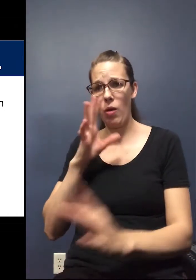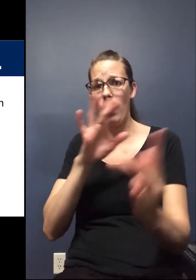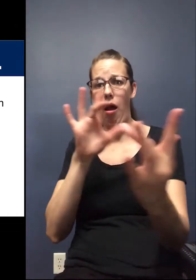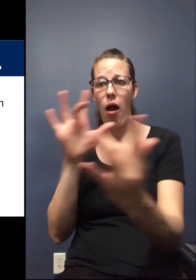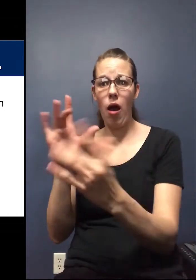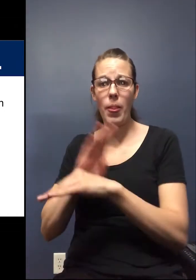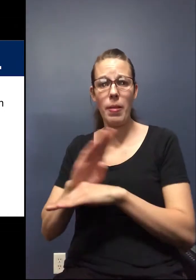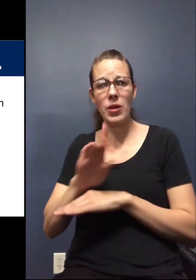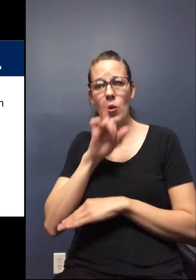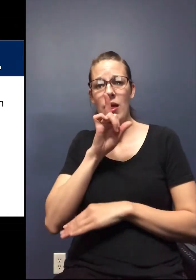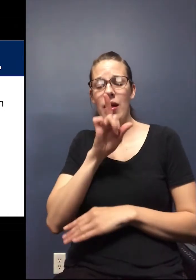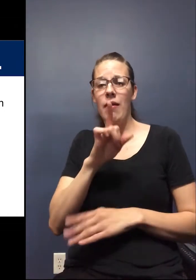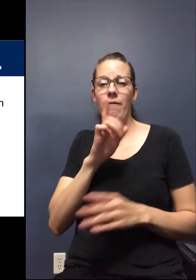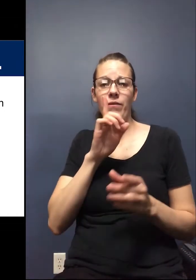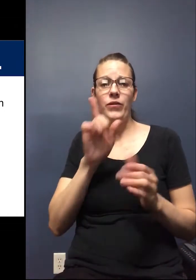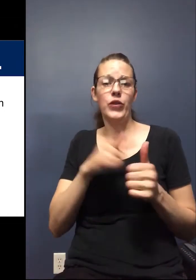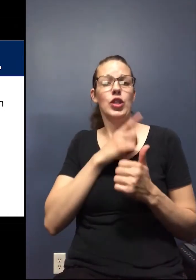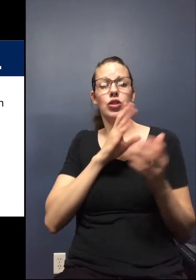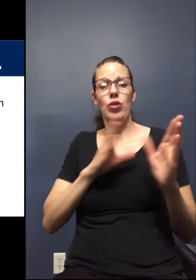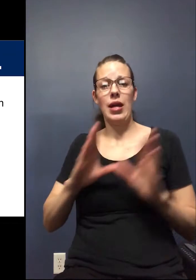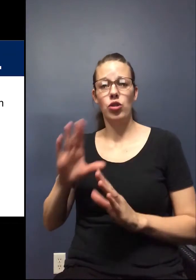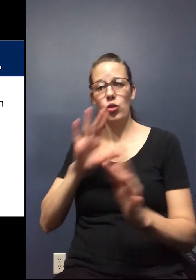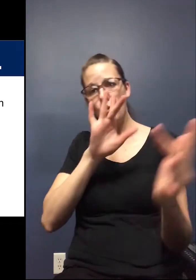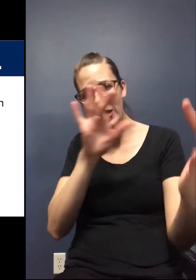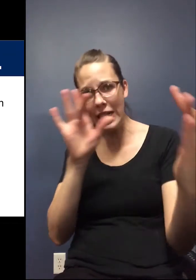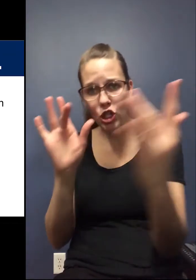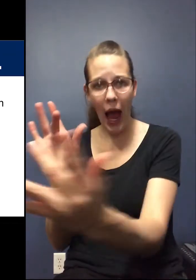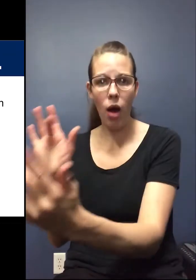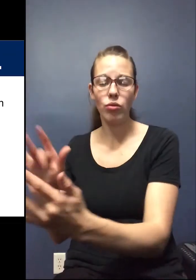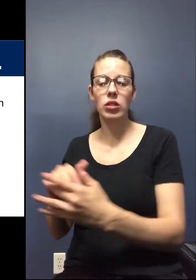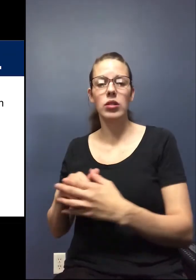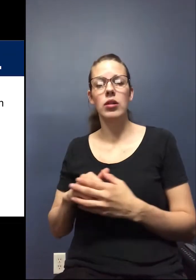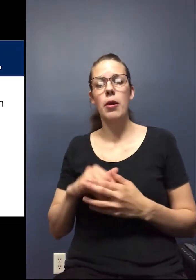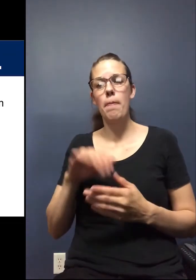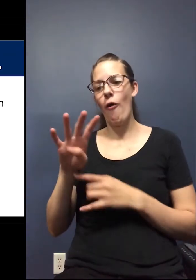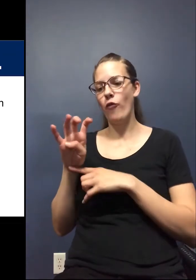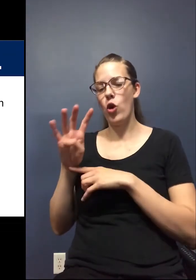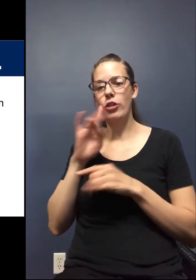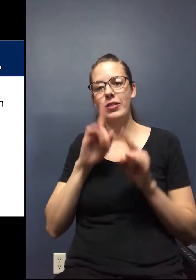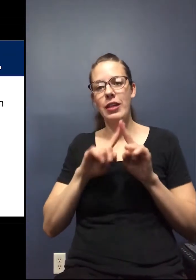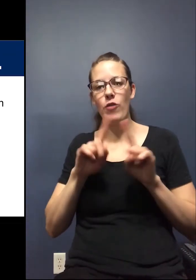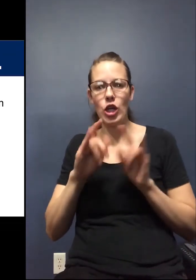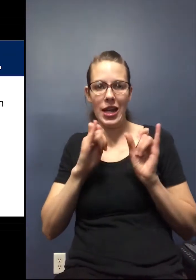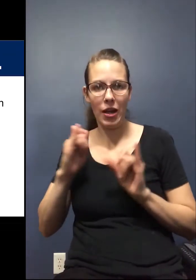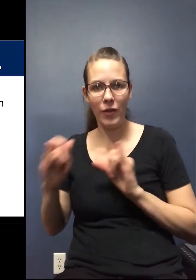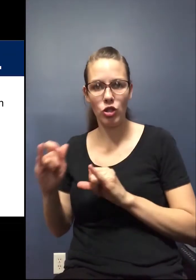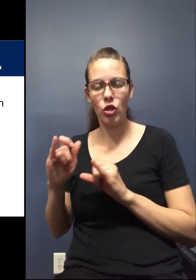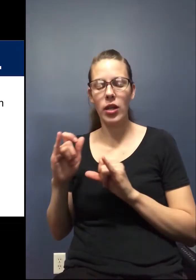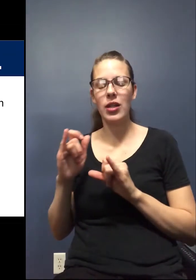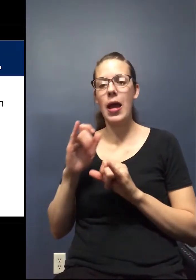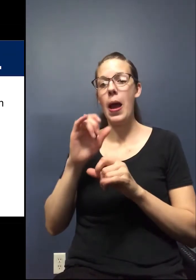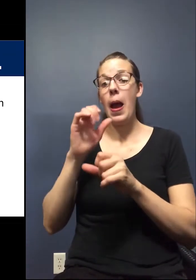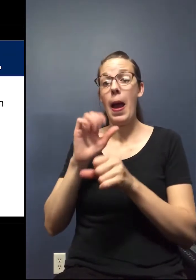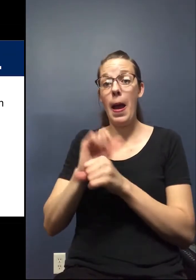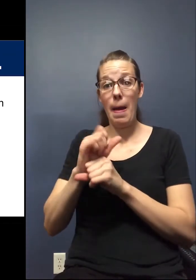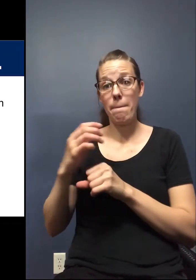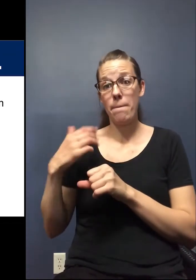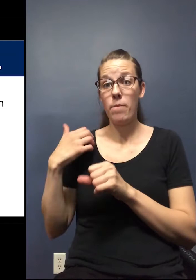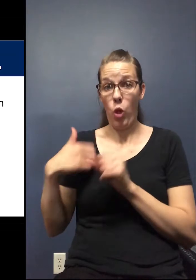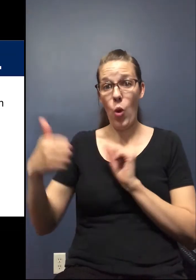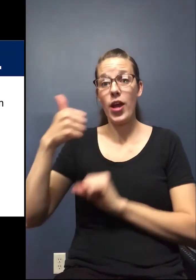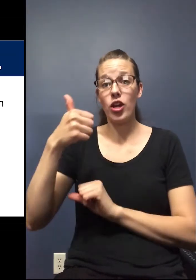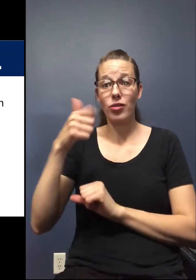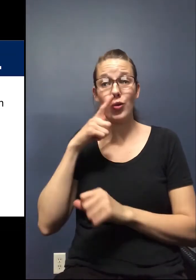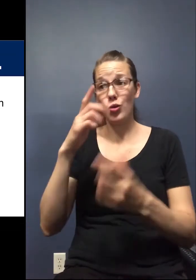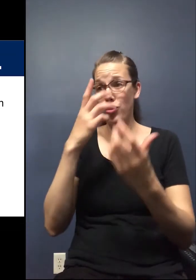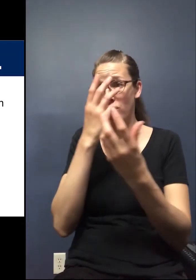So that was really our first strategy to just reach out to about 400 of our individual employees or employers, just